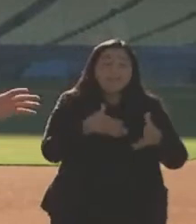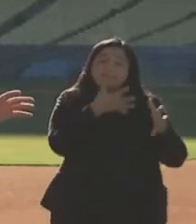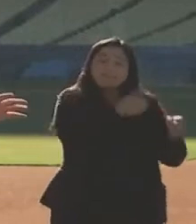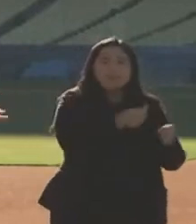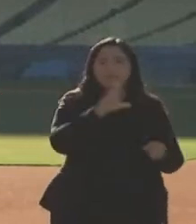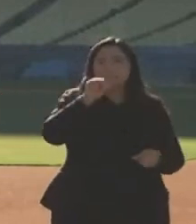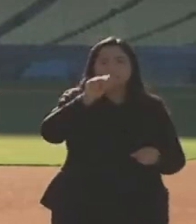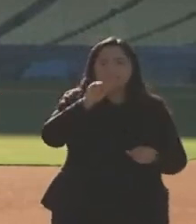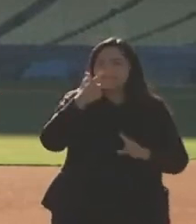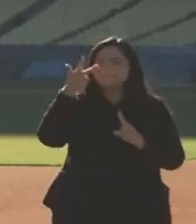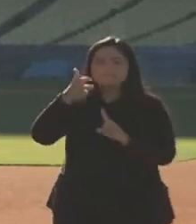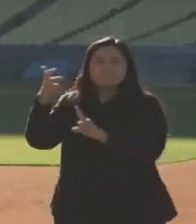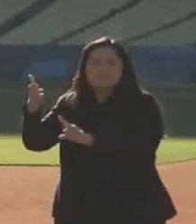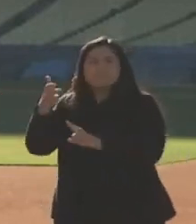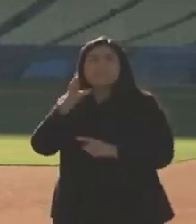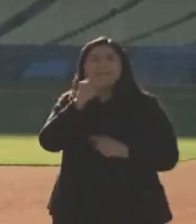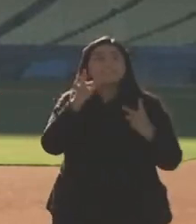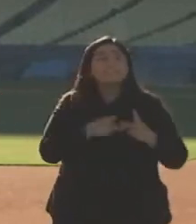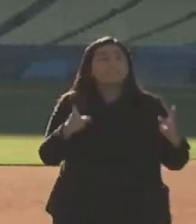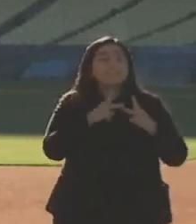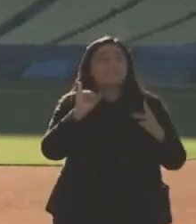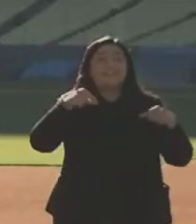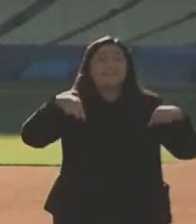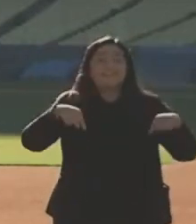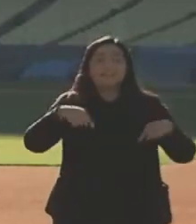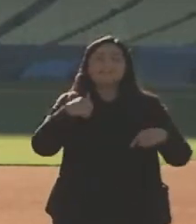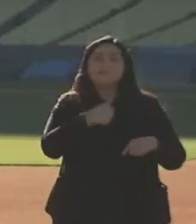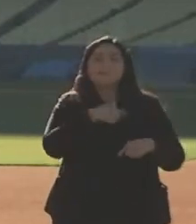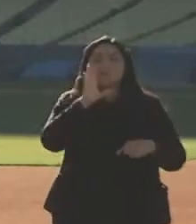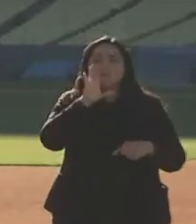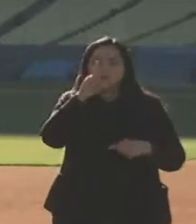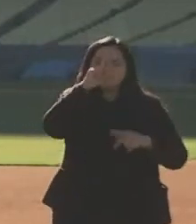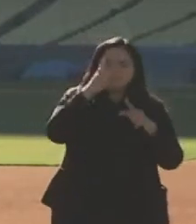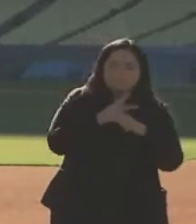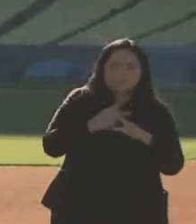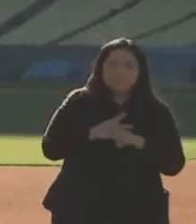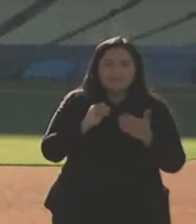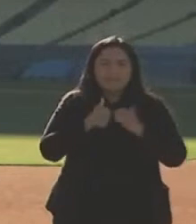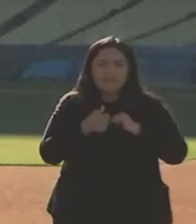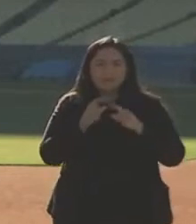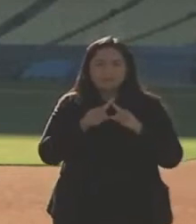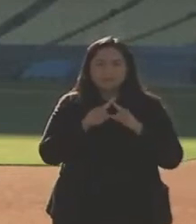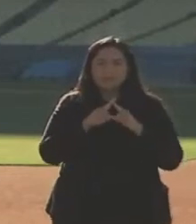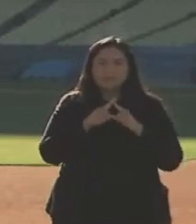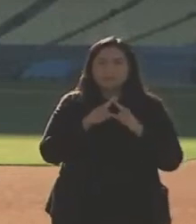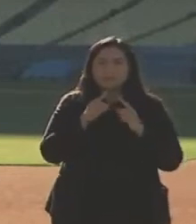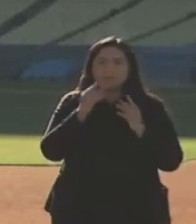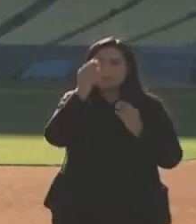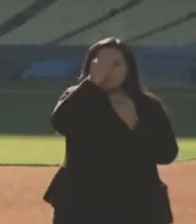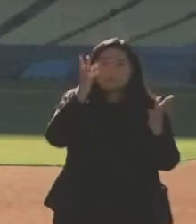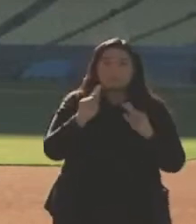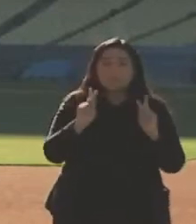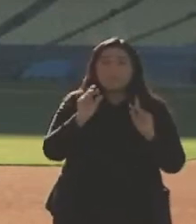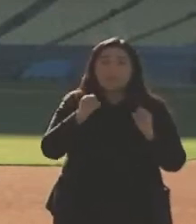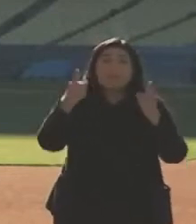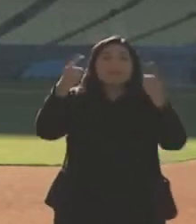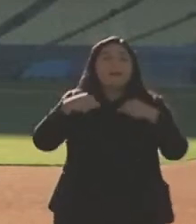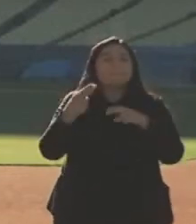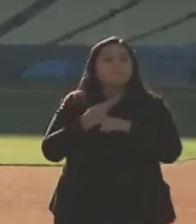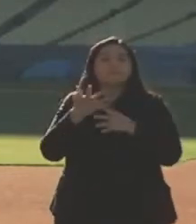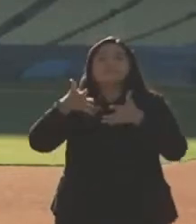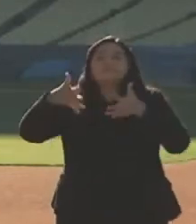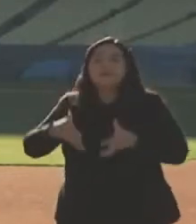in sites like this, is figure out a way to quickly communicate to people who are eligible, who can come with little notice and come quickly to use what's ever's left.